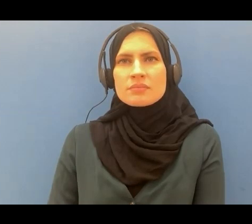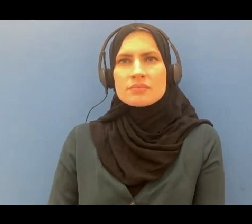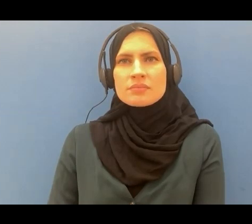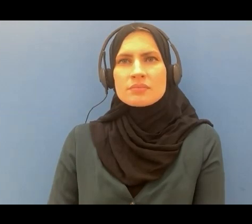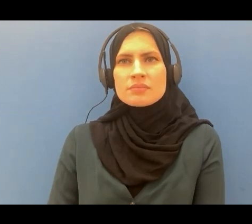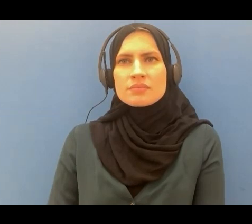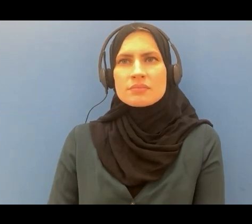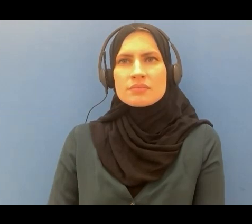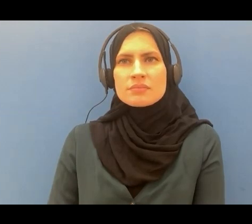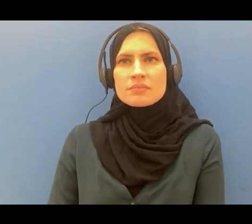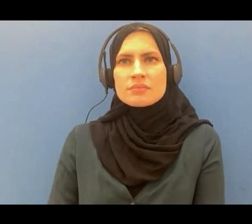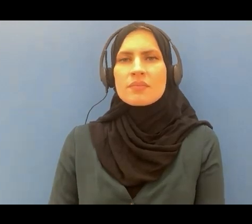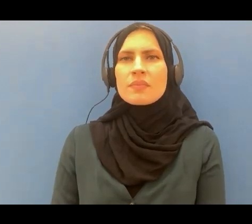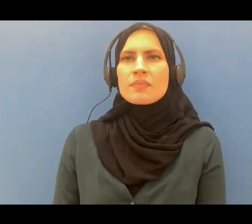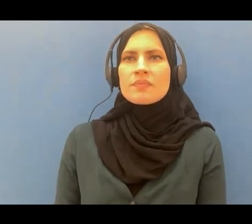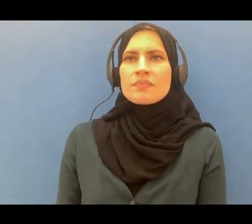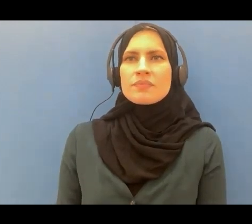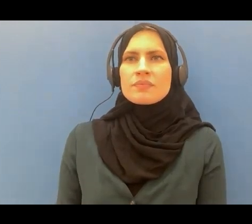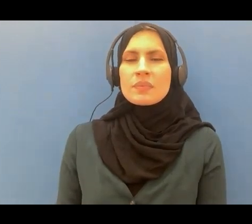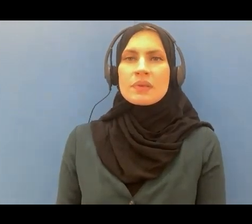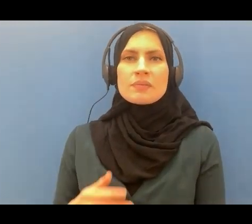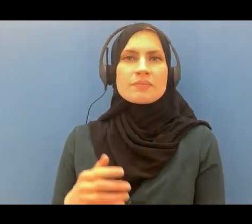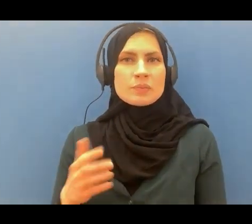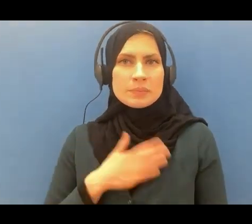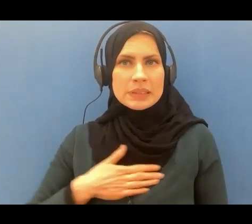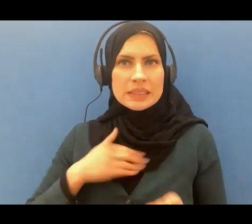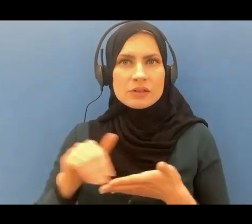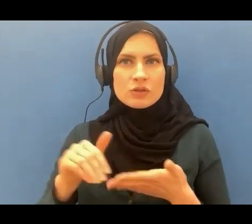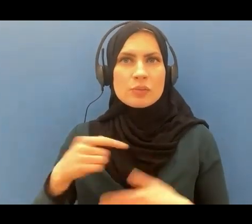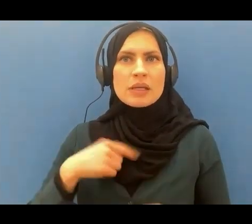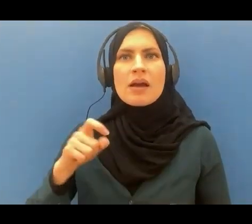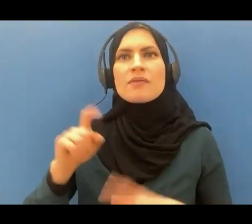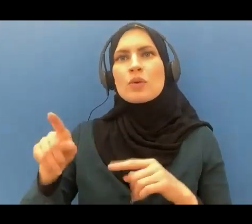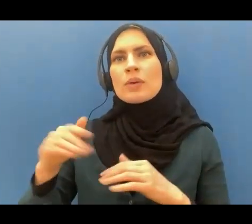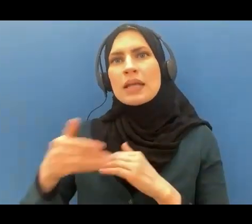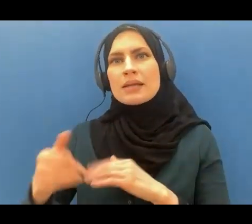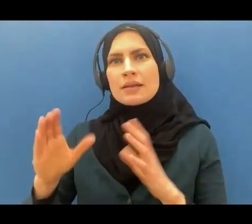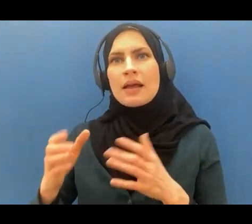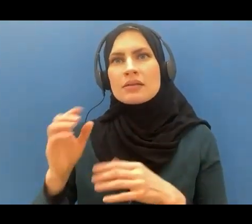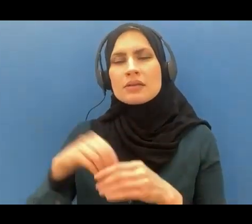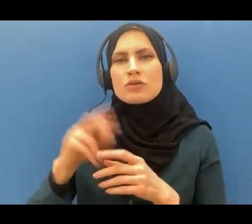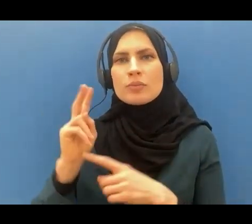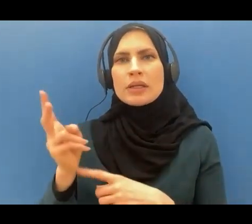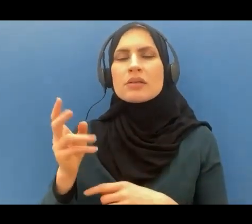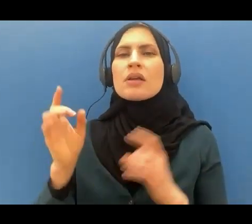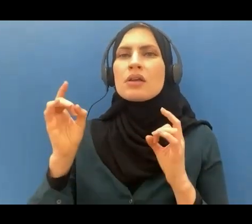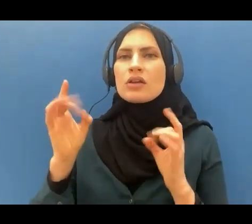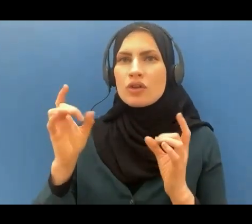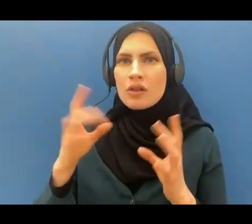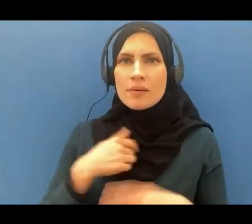I will ask you execute I have to go to my next class in two minutes insha'Allah I'm sorry I didn't give a